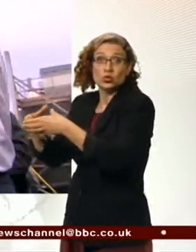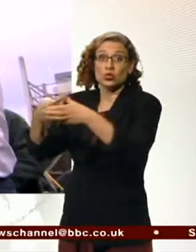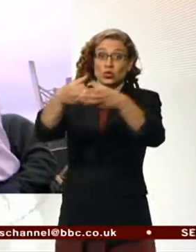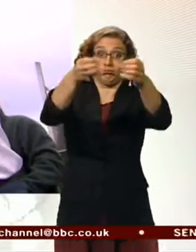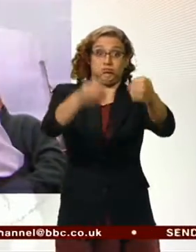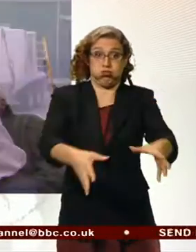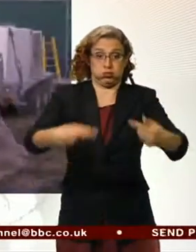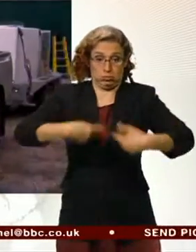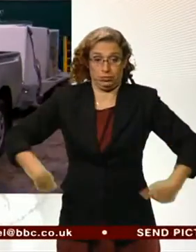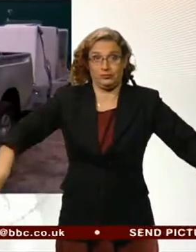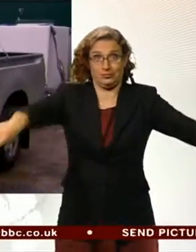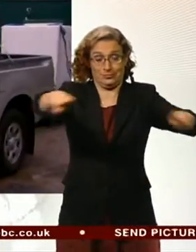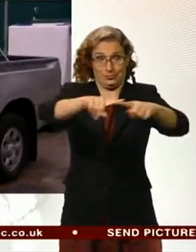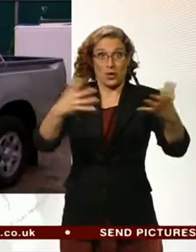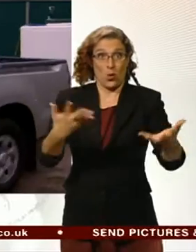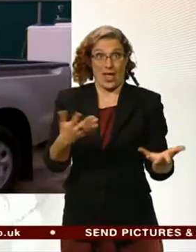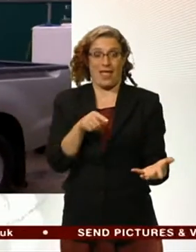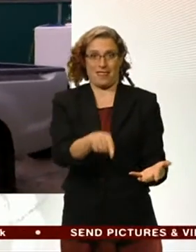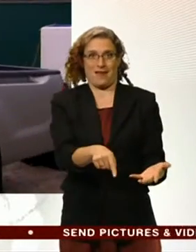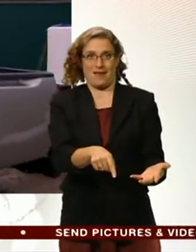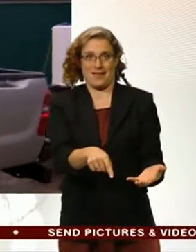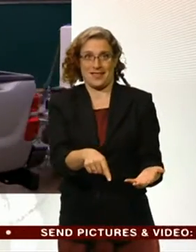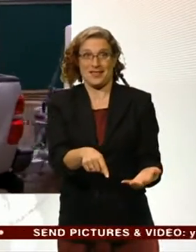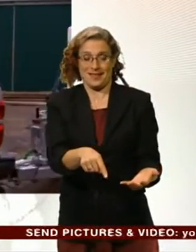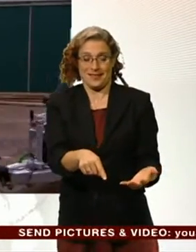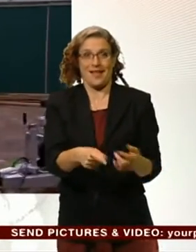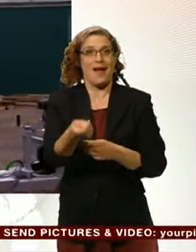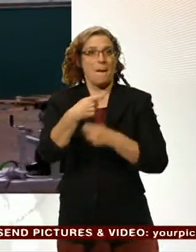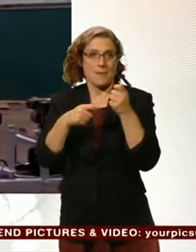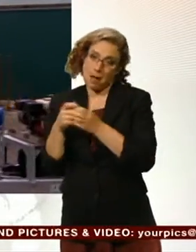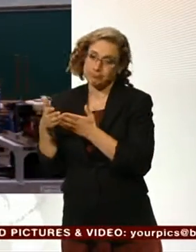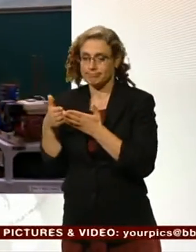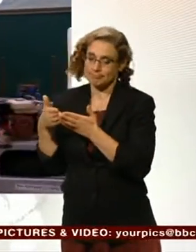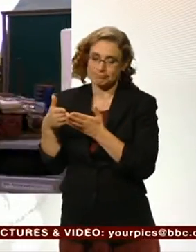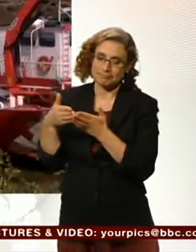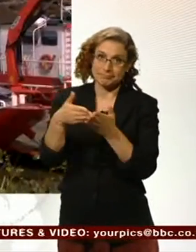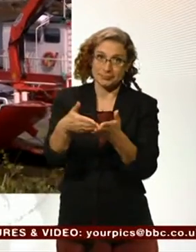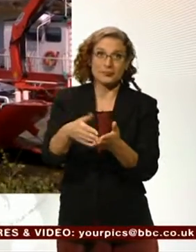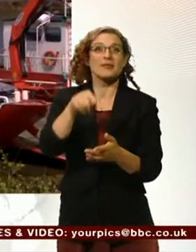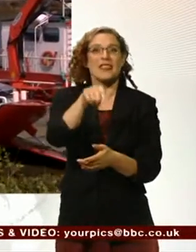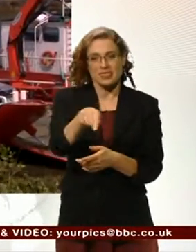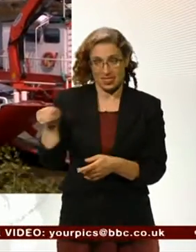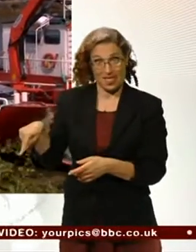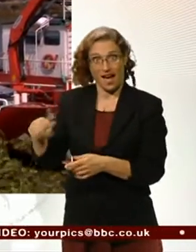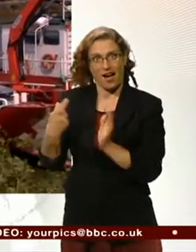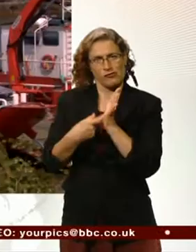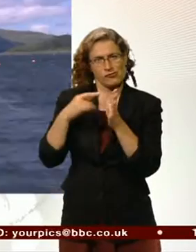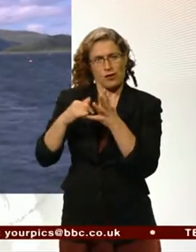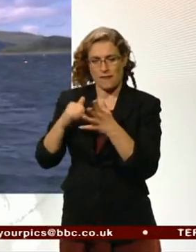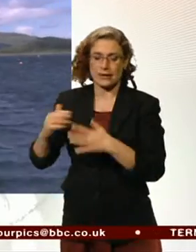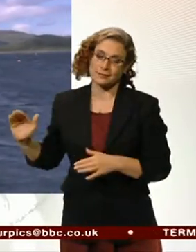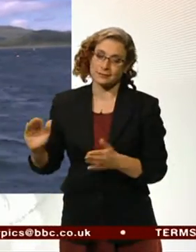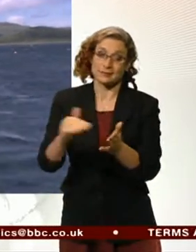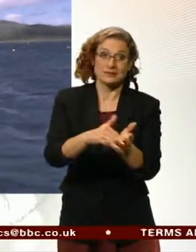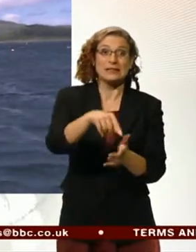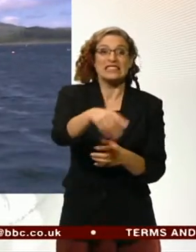needed. And just like the people responsible for their safe delivery, the wrasse have to take the boat out to the salmon farm.